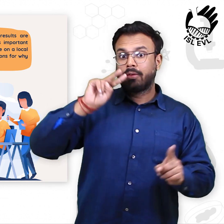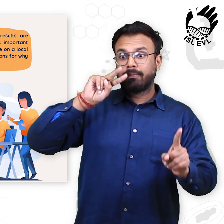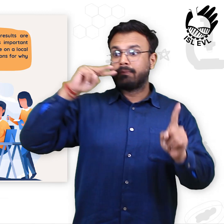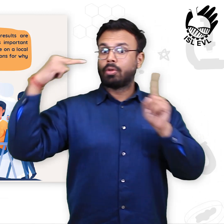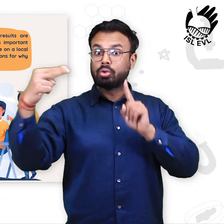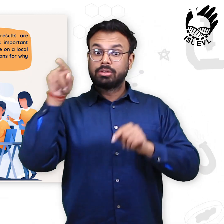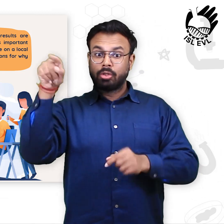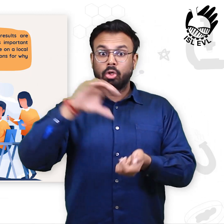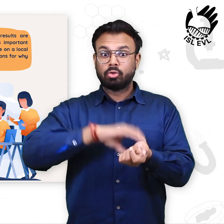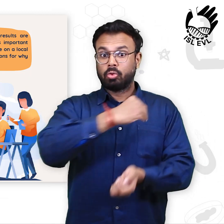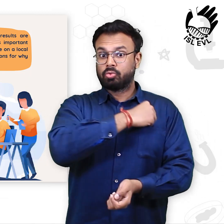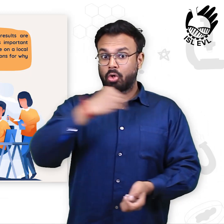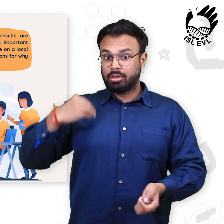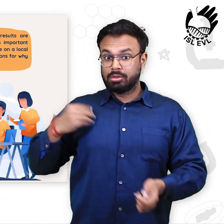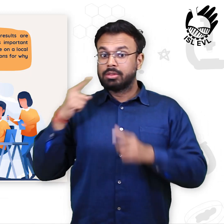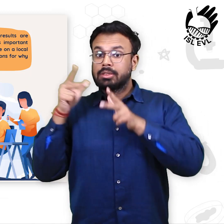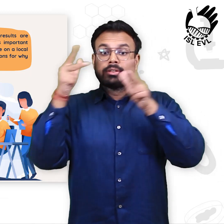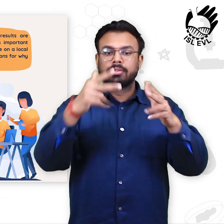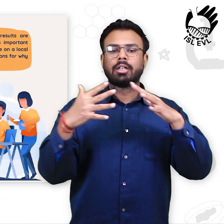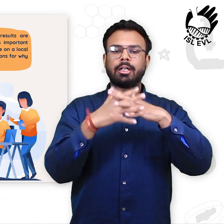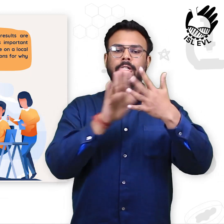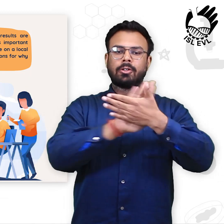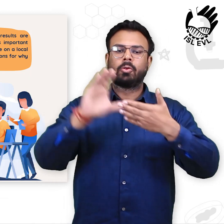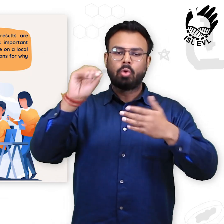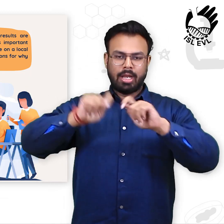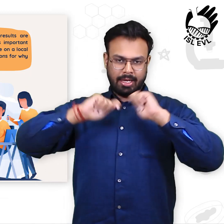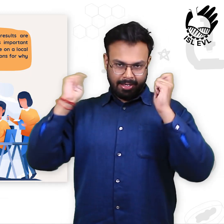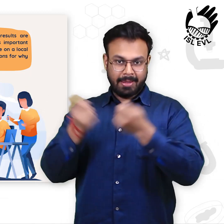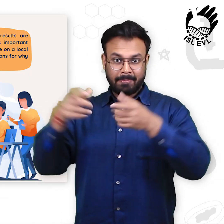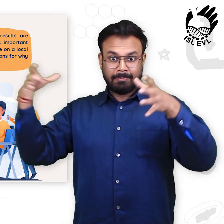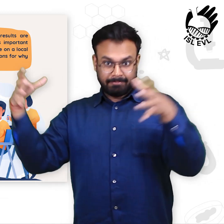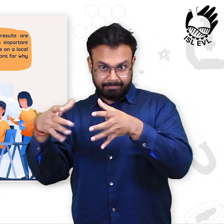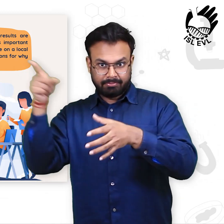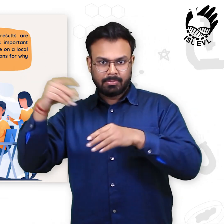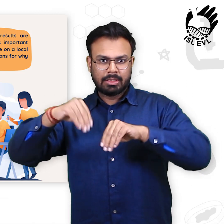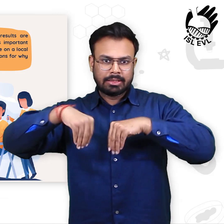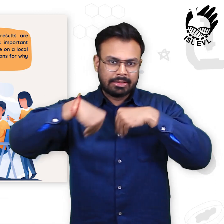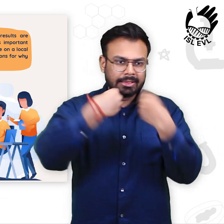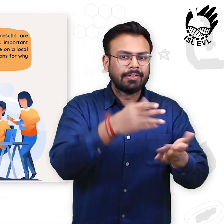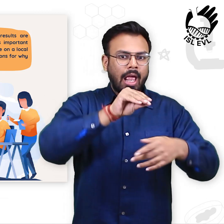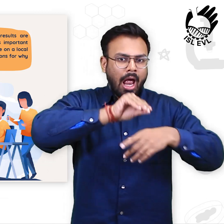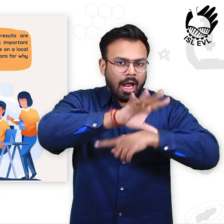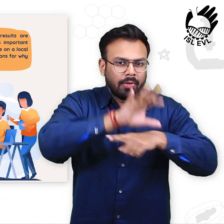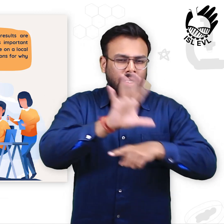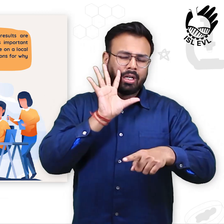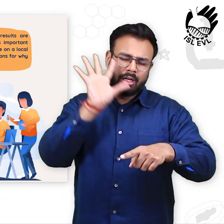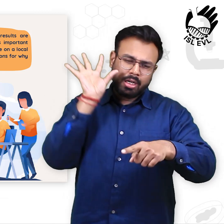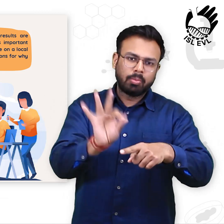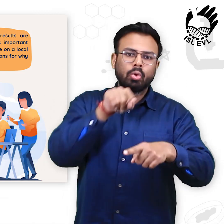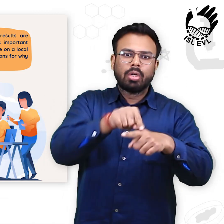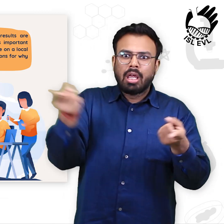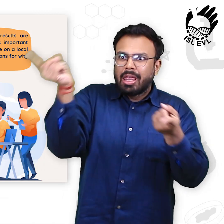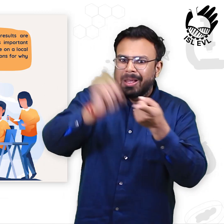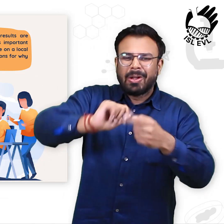the GBG results are intriguing to read. But the World